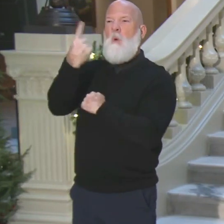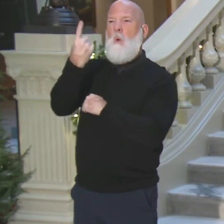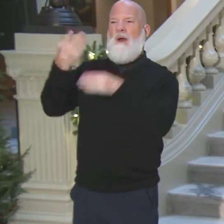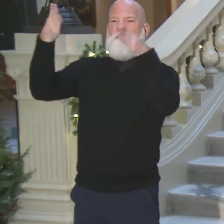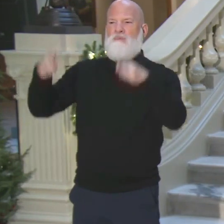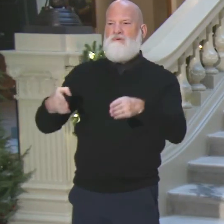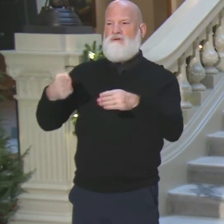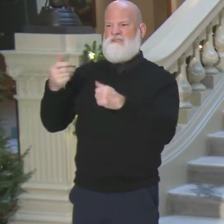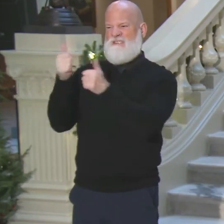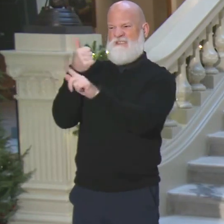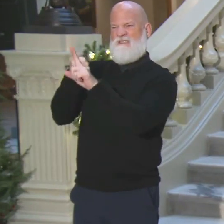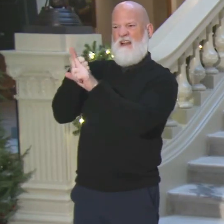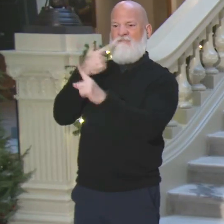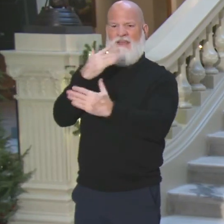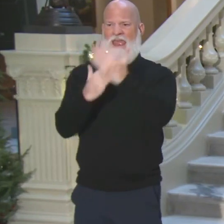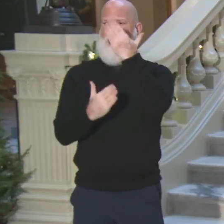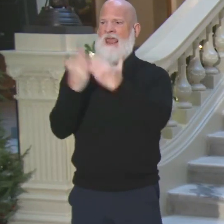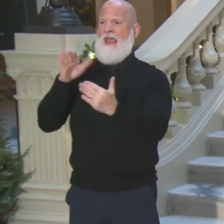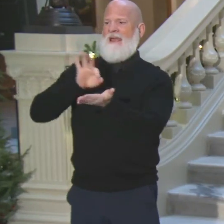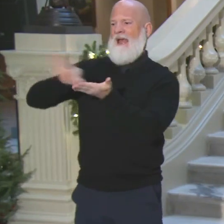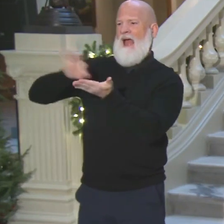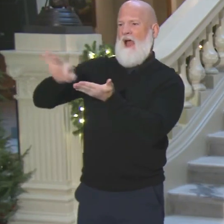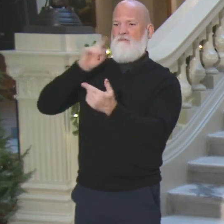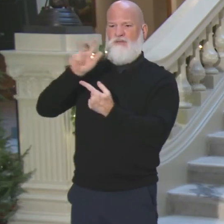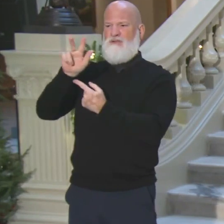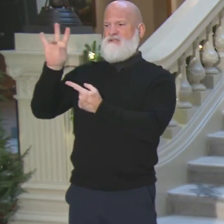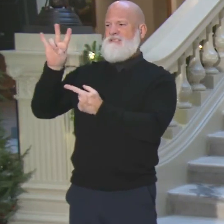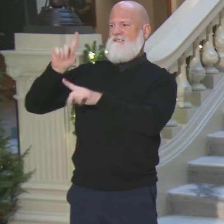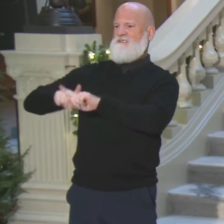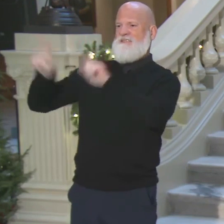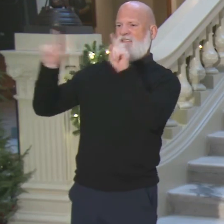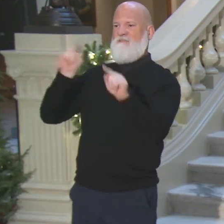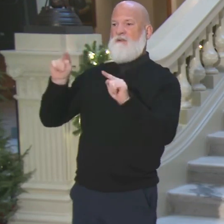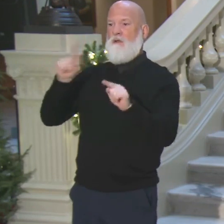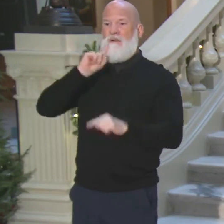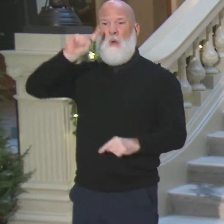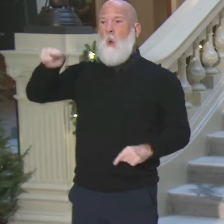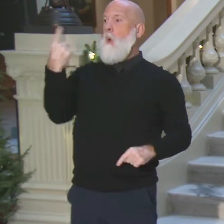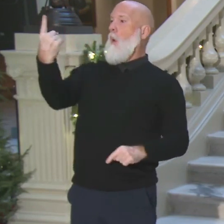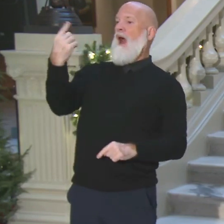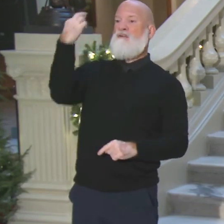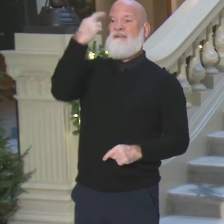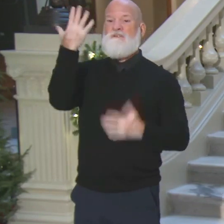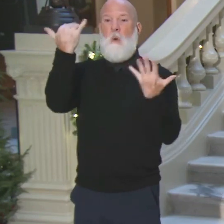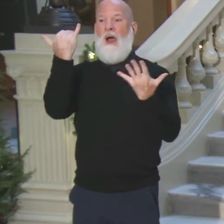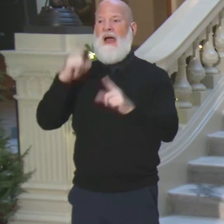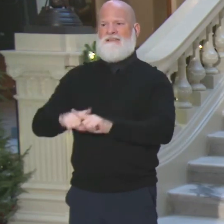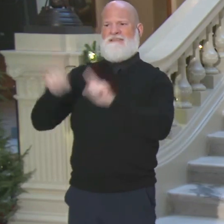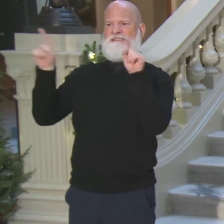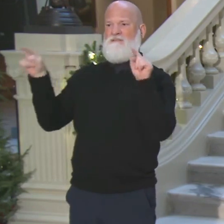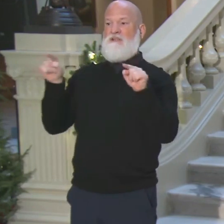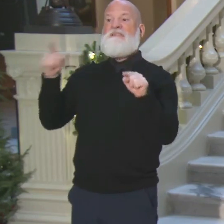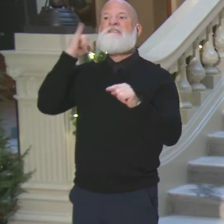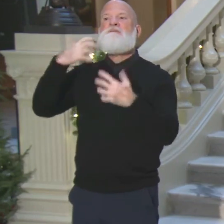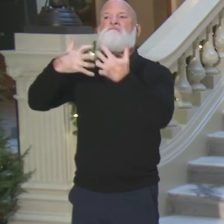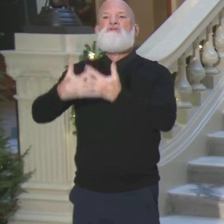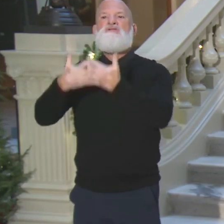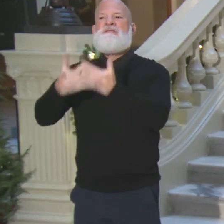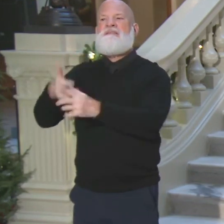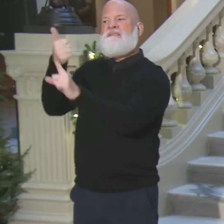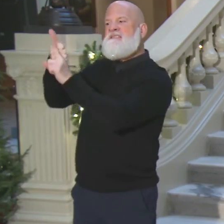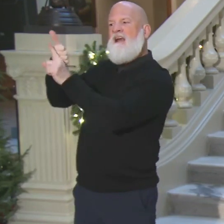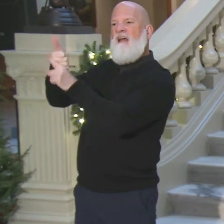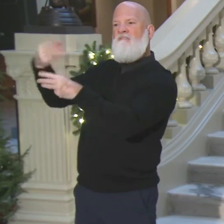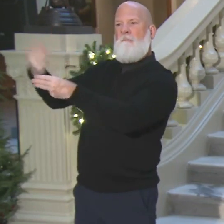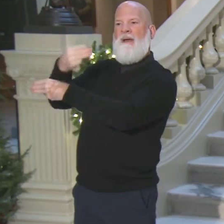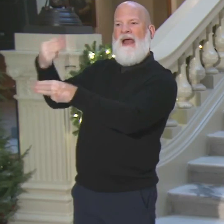37 off. It was. He says the only reason it could be off is because of an algorithm in the machines, which is ridiculous. What have we been saying